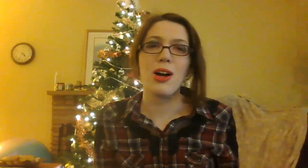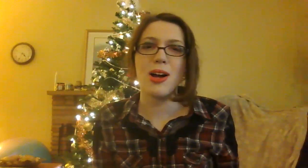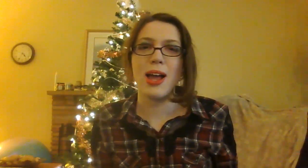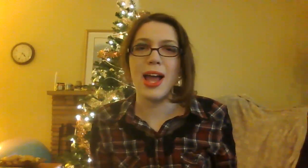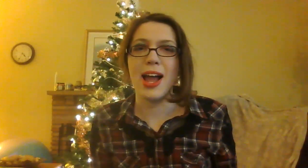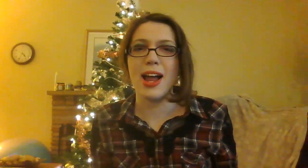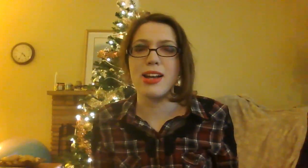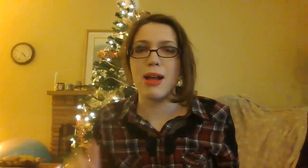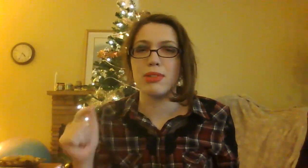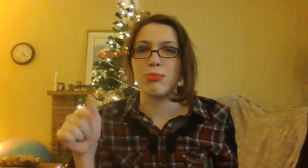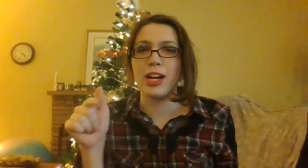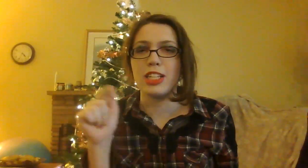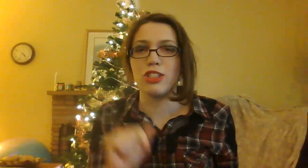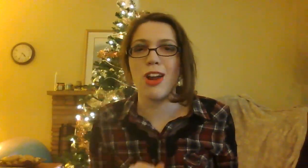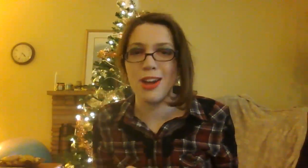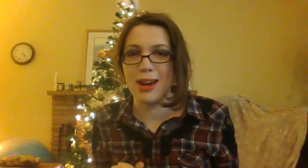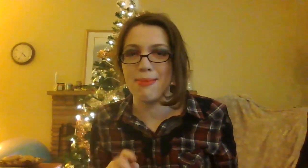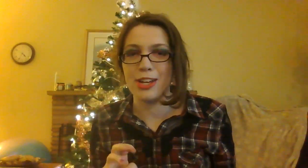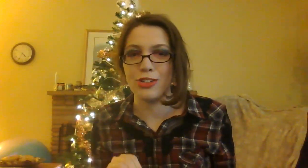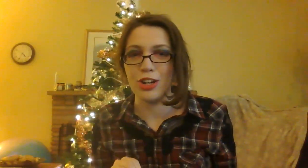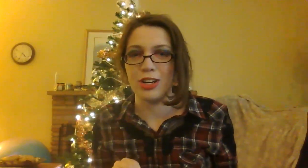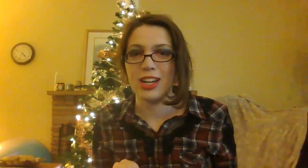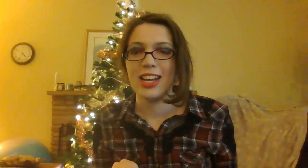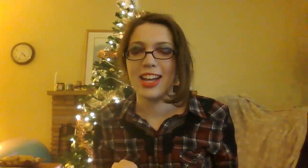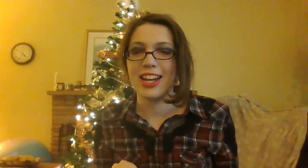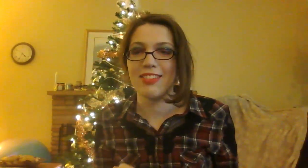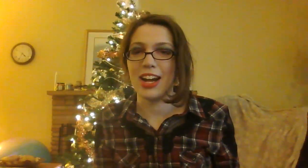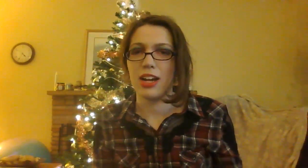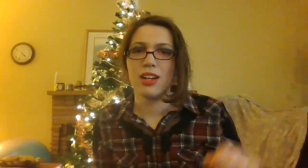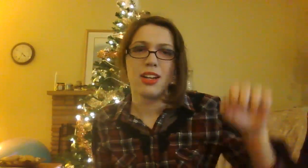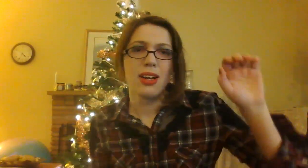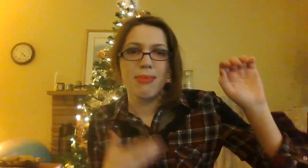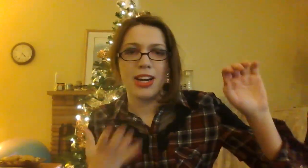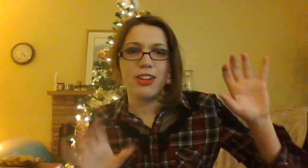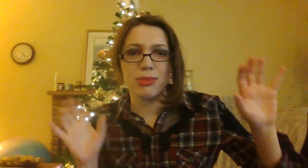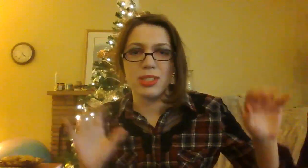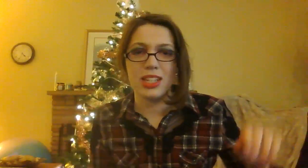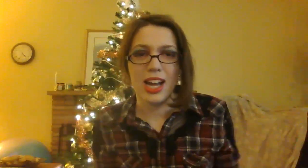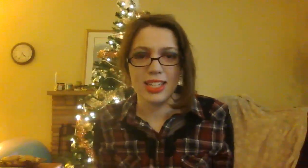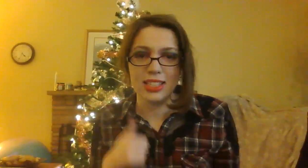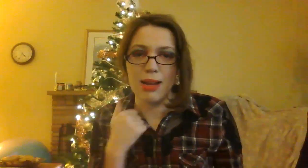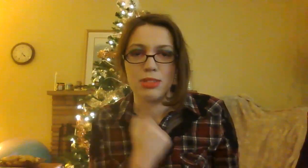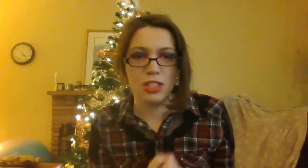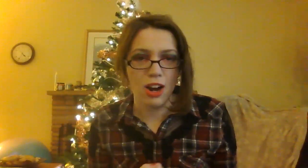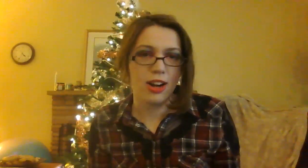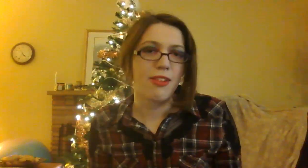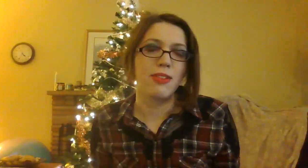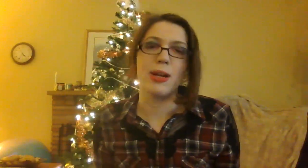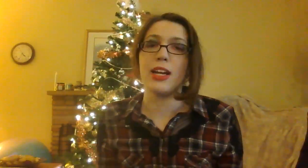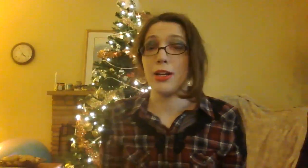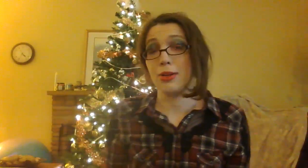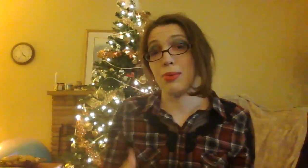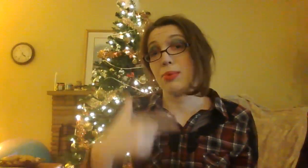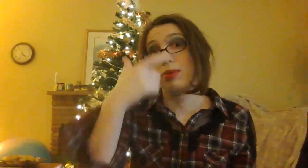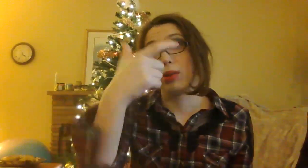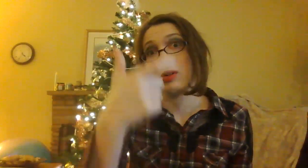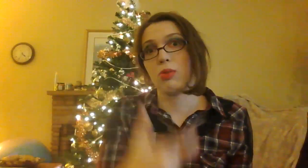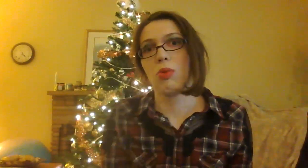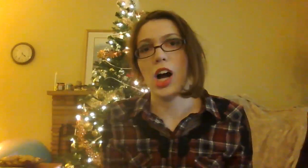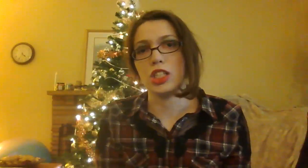And I'm surprised that's not an animation Anyway Merry Christmas guys And I'm sorry for making you watch